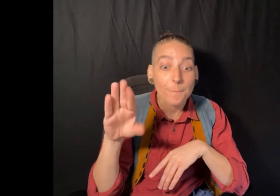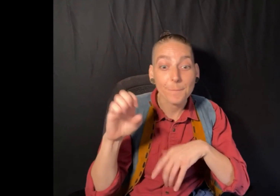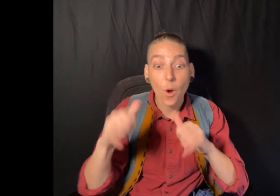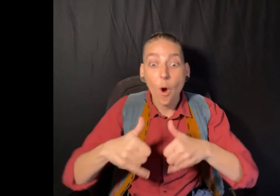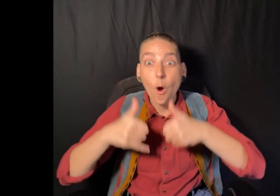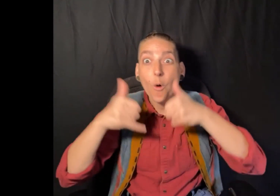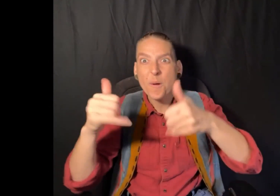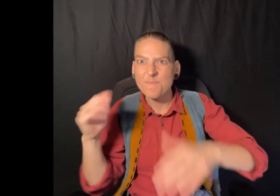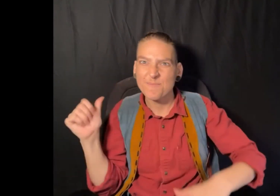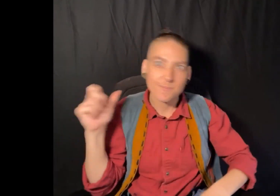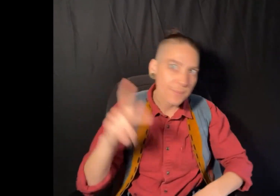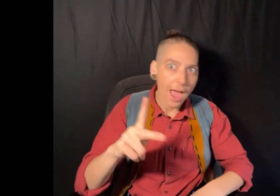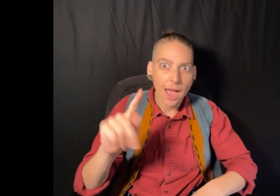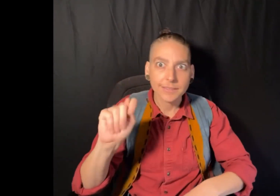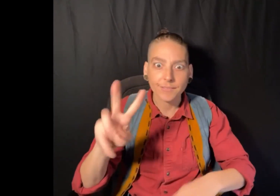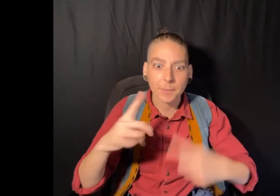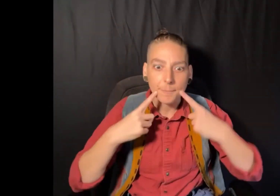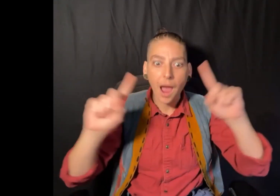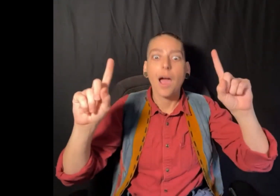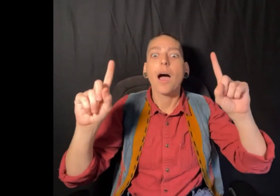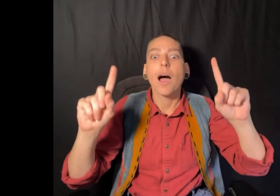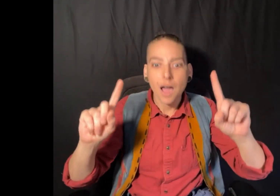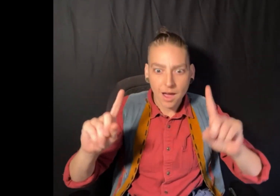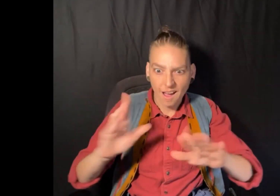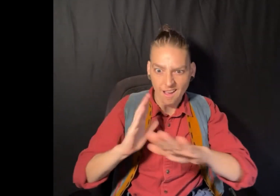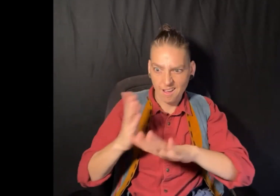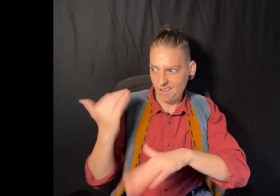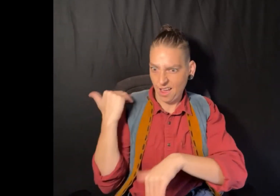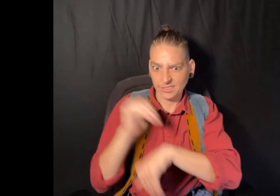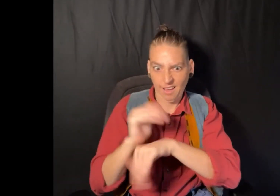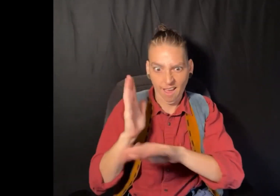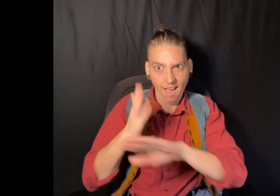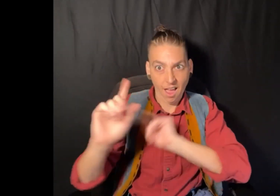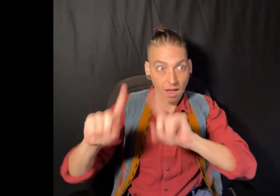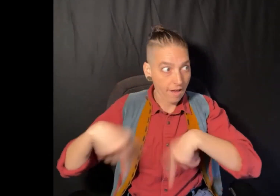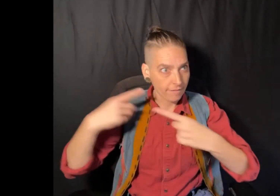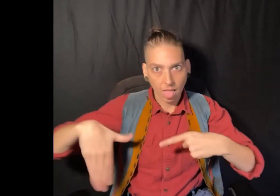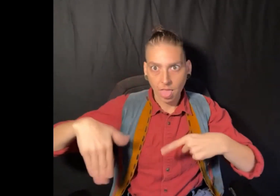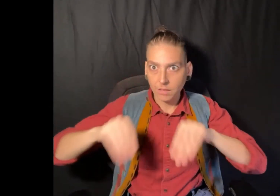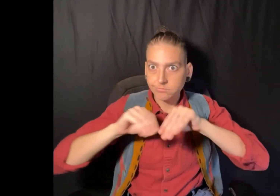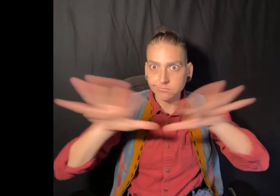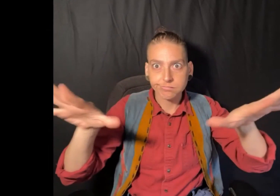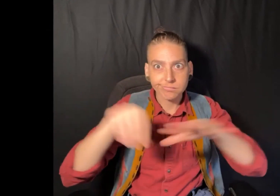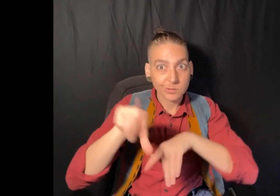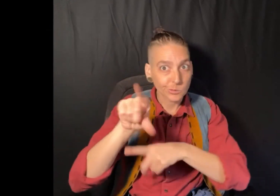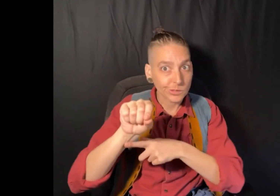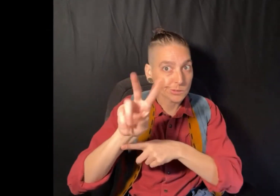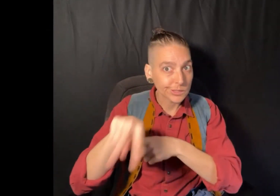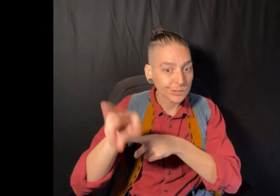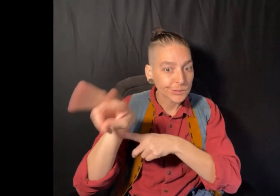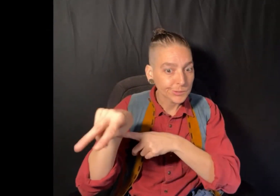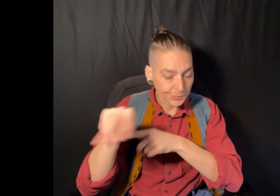The Golden Globe Awards returned to television last night after not airing at all in 2022.